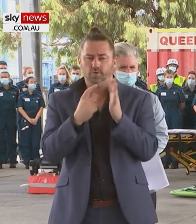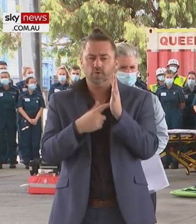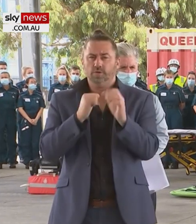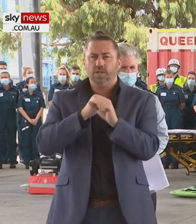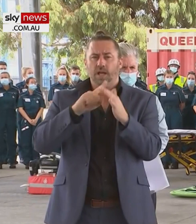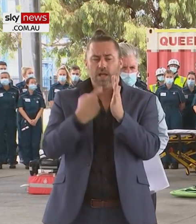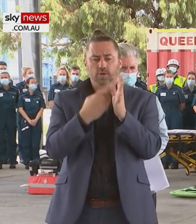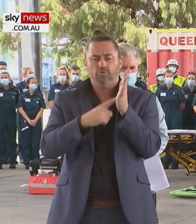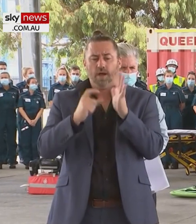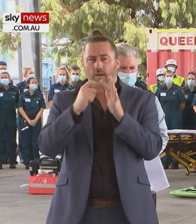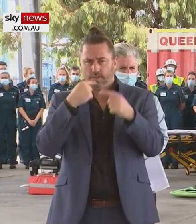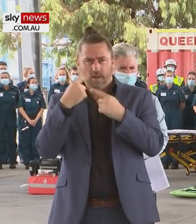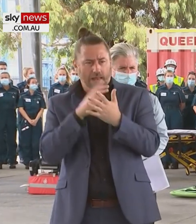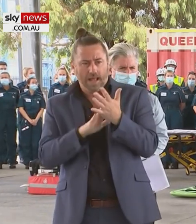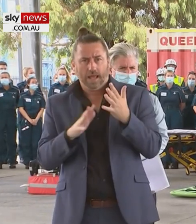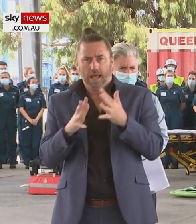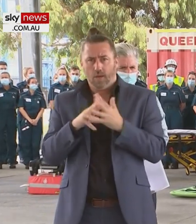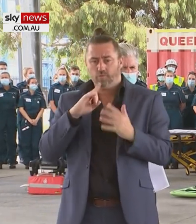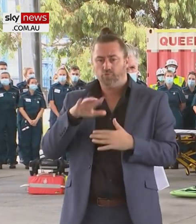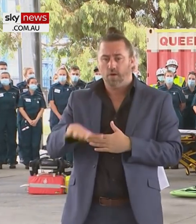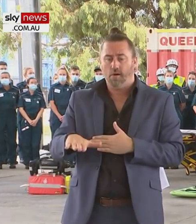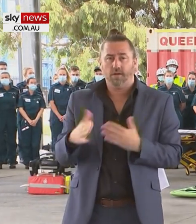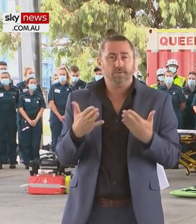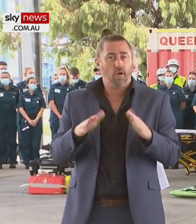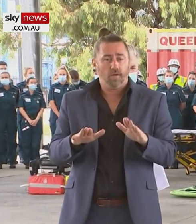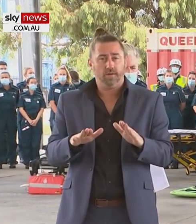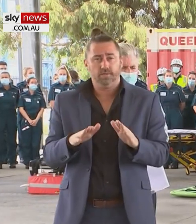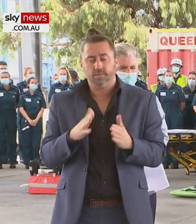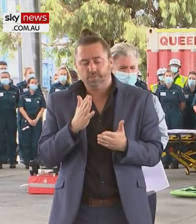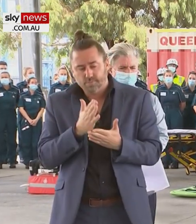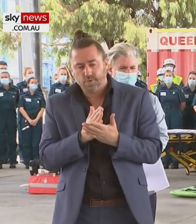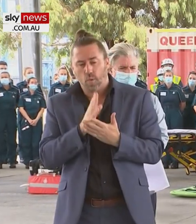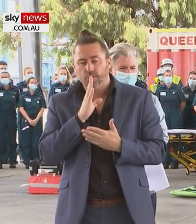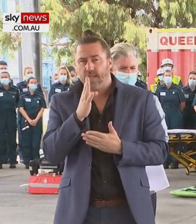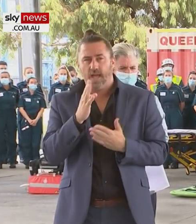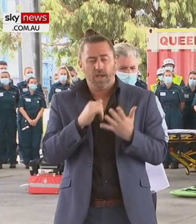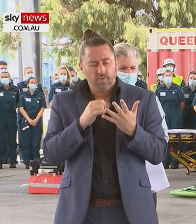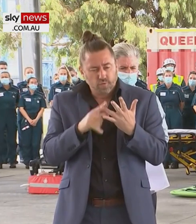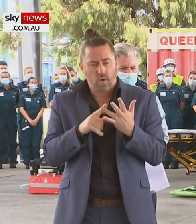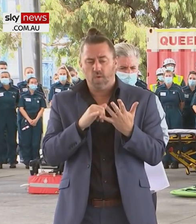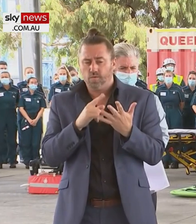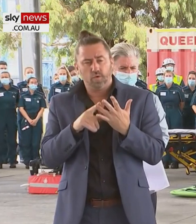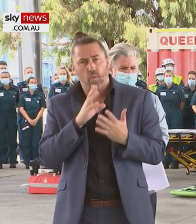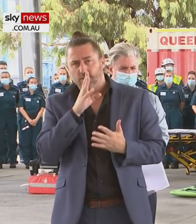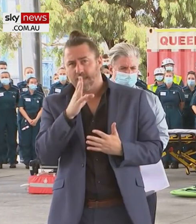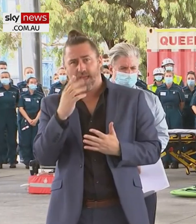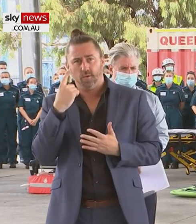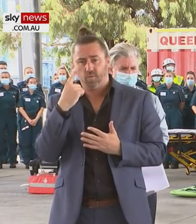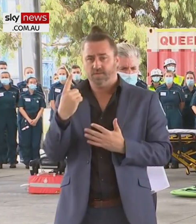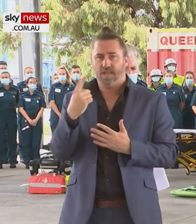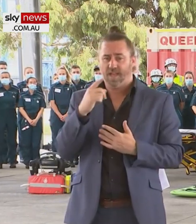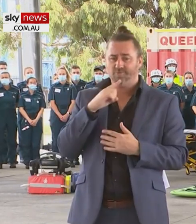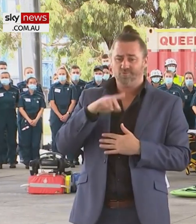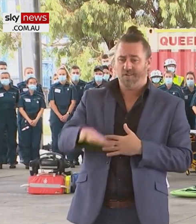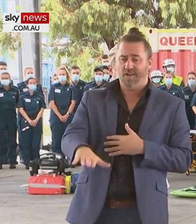one shortly. But it is sad to see those deaths and certainly of a young person.